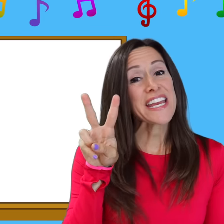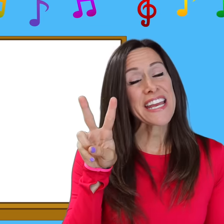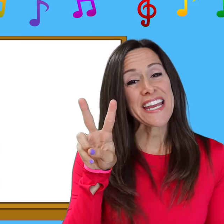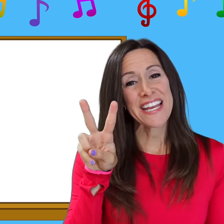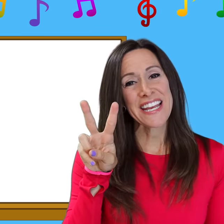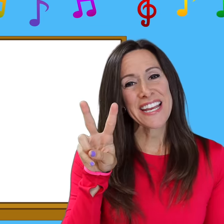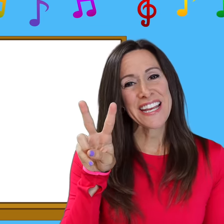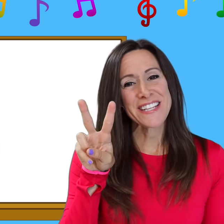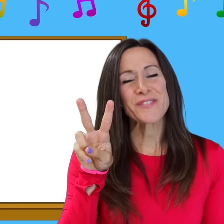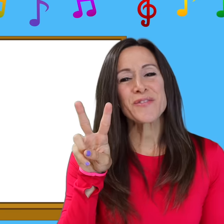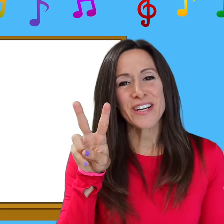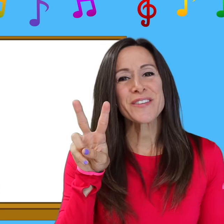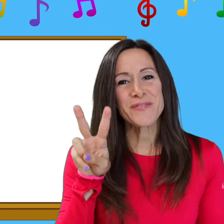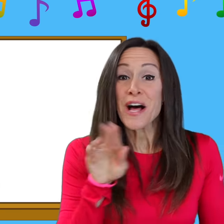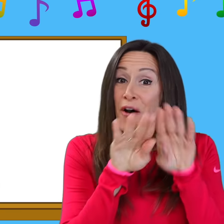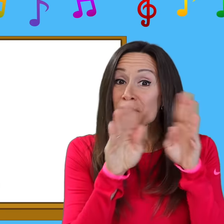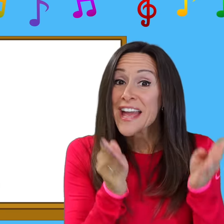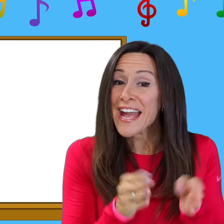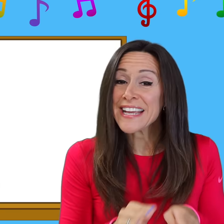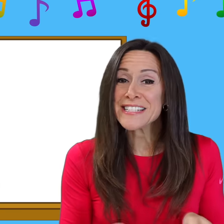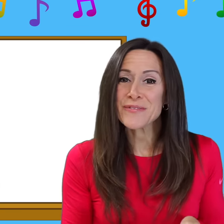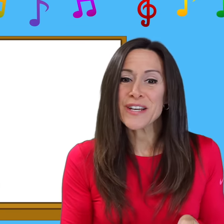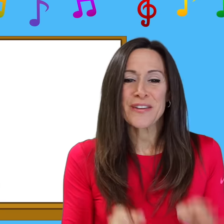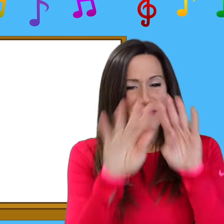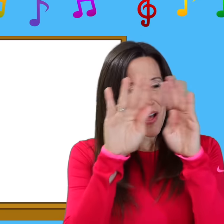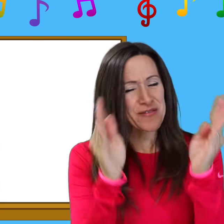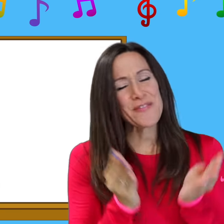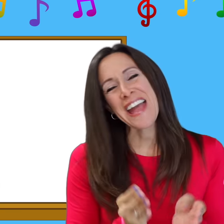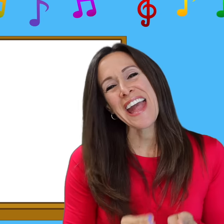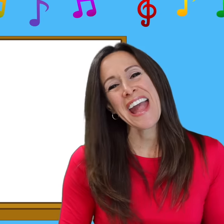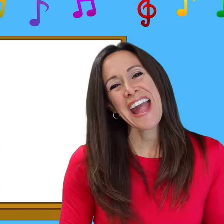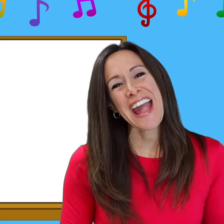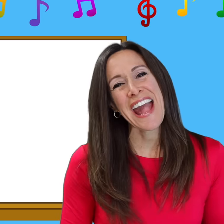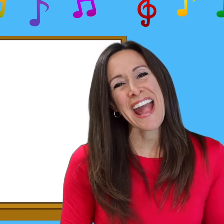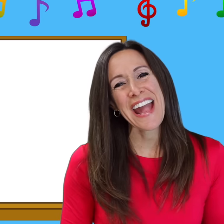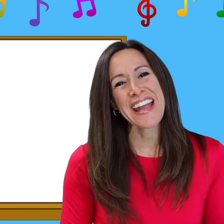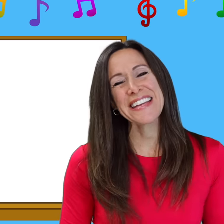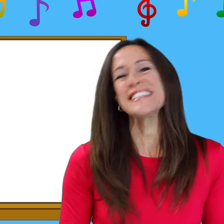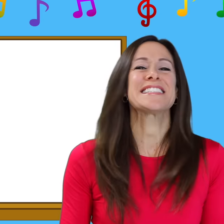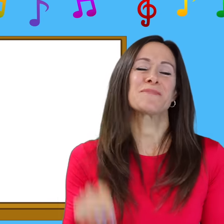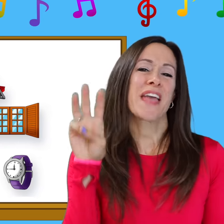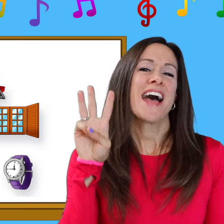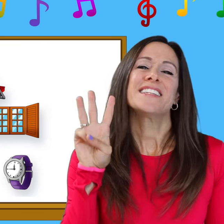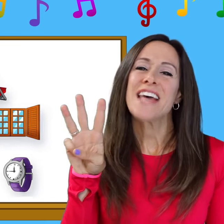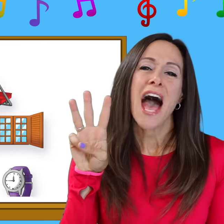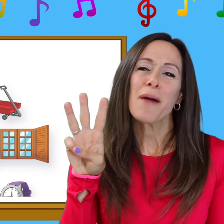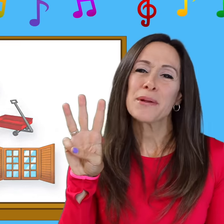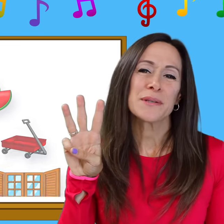is for v-v-vase, v-v-vase W